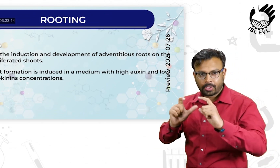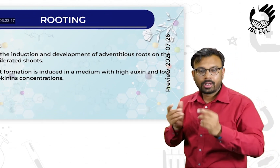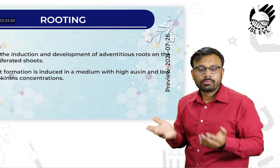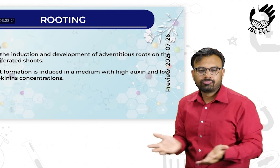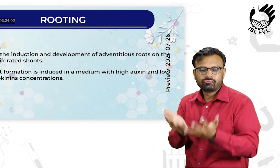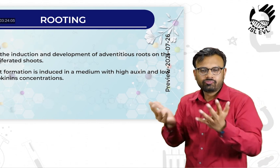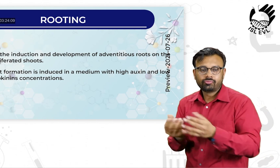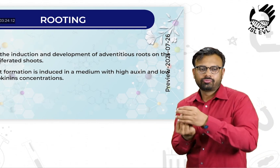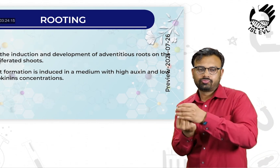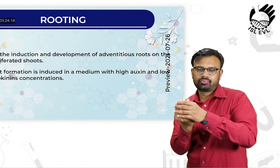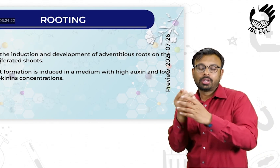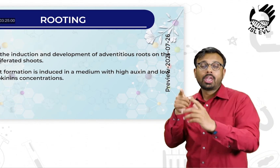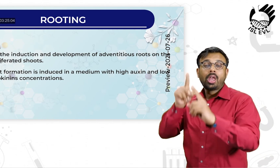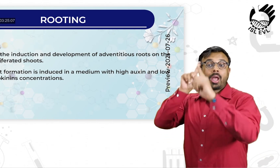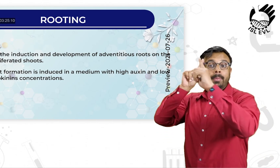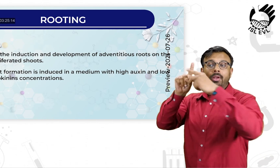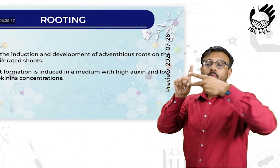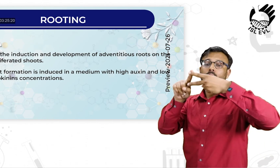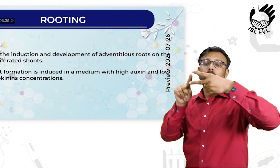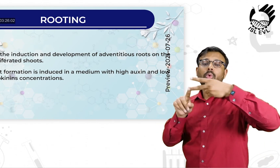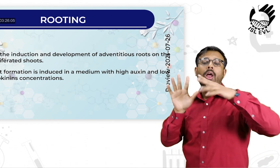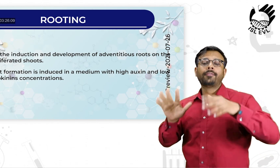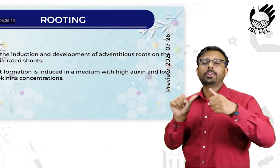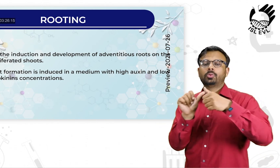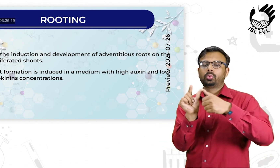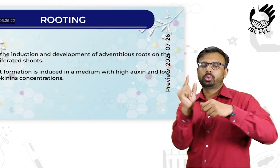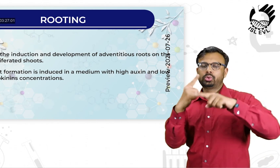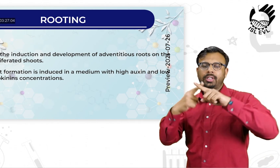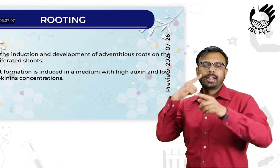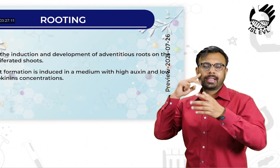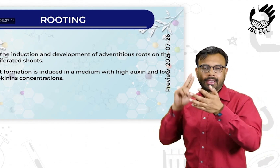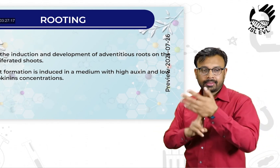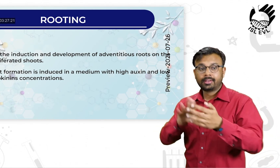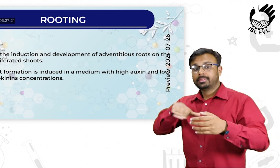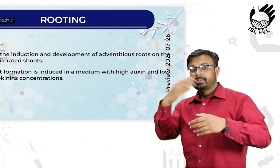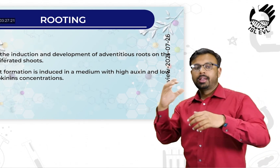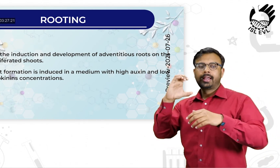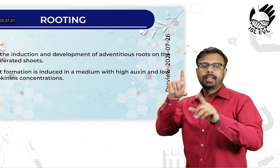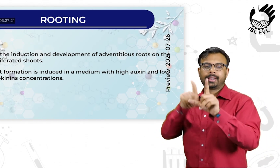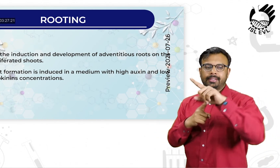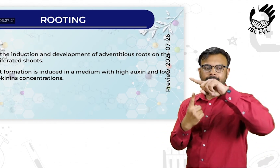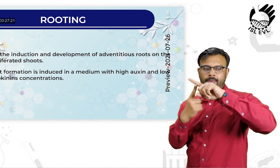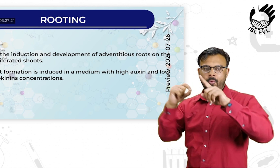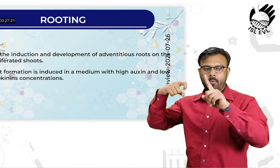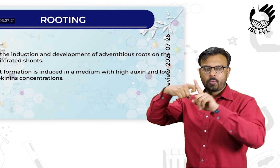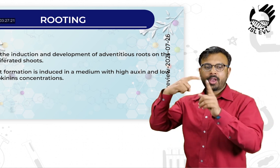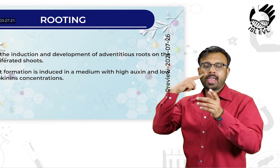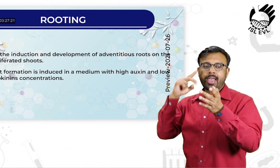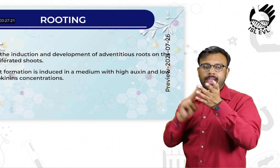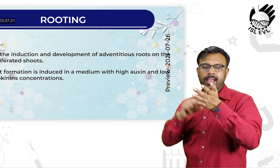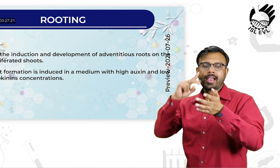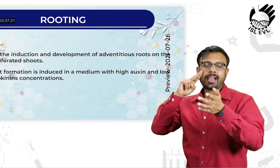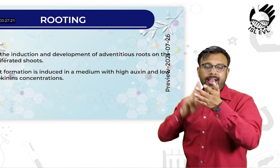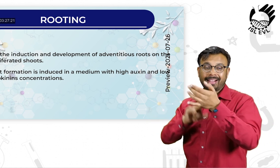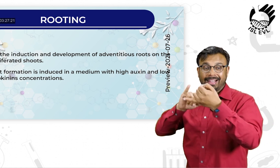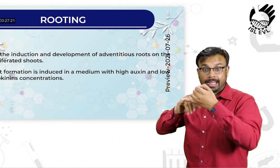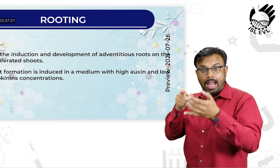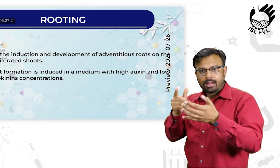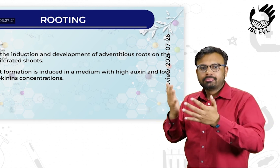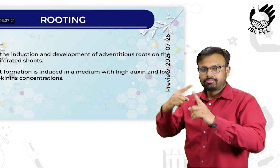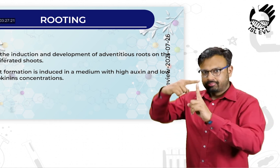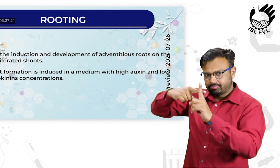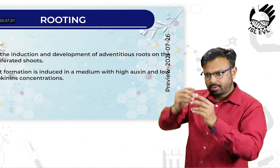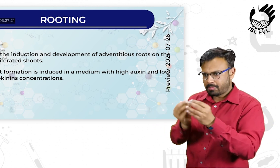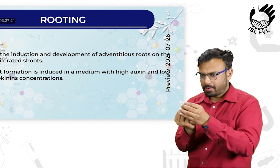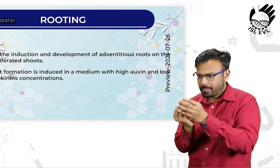roots on the proliferated shoots. Root formation is induced in a medium with high oxen and low cytokinins concentrations.